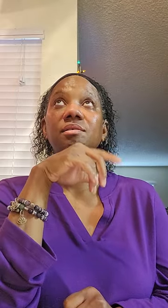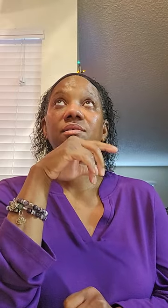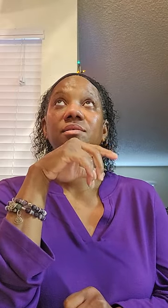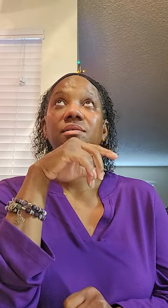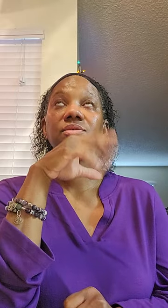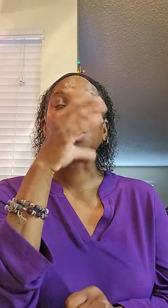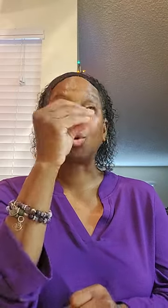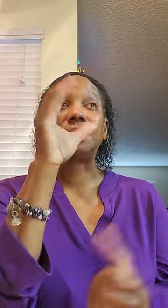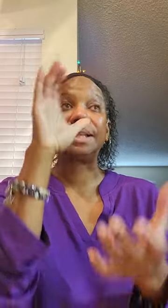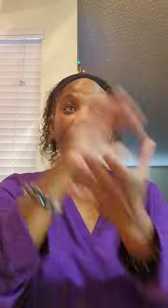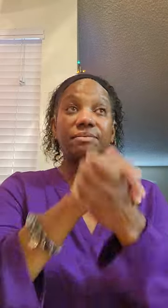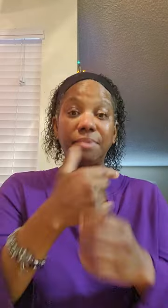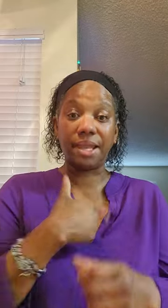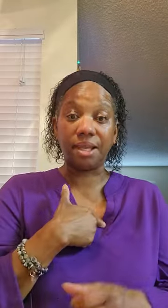So believe me.